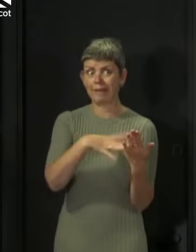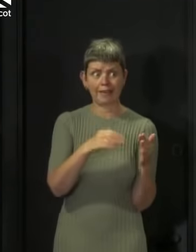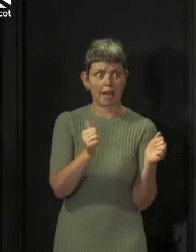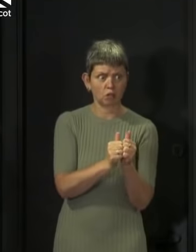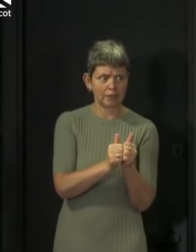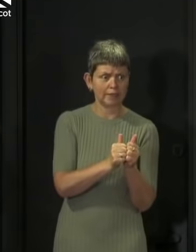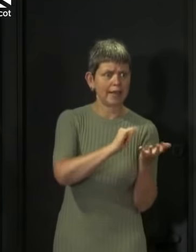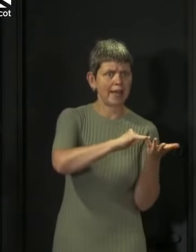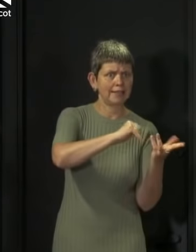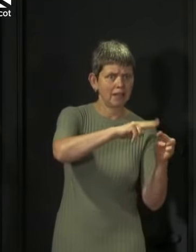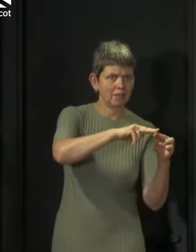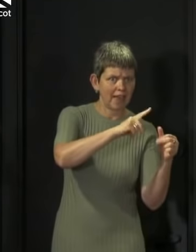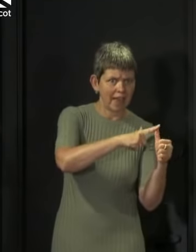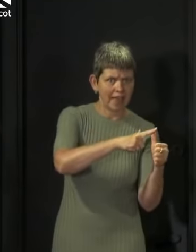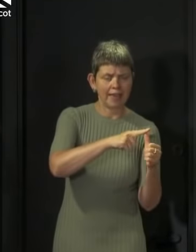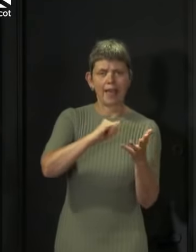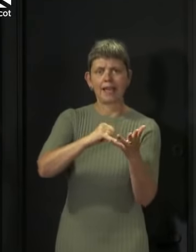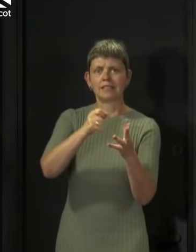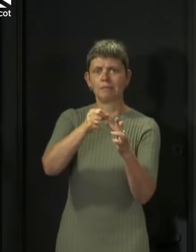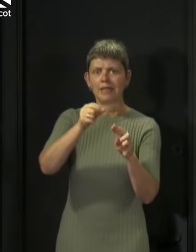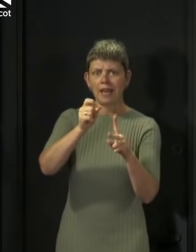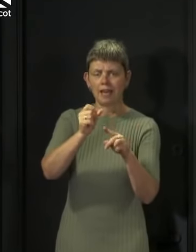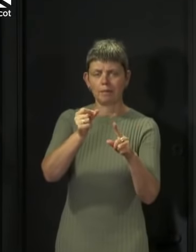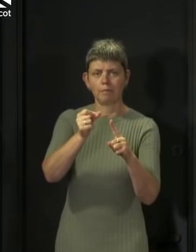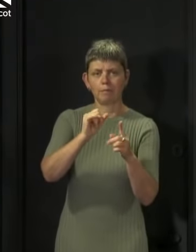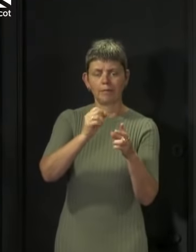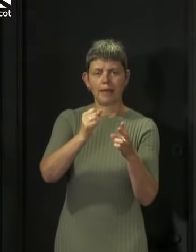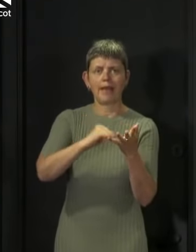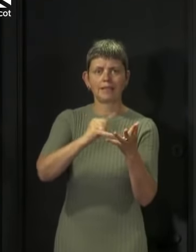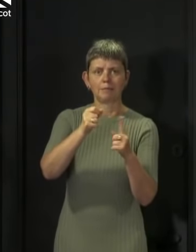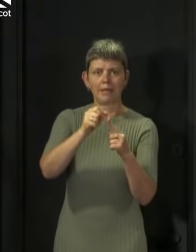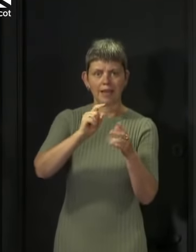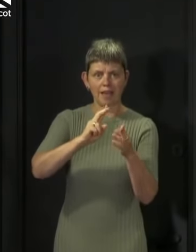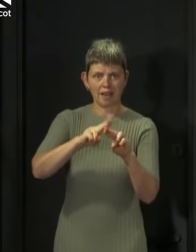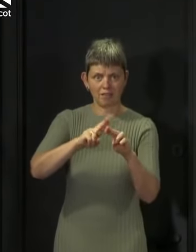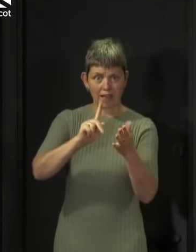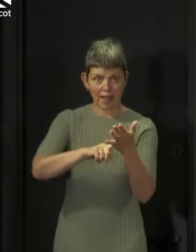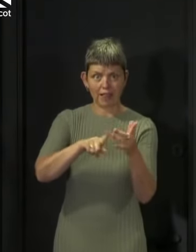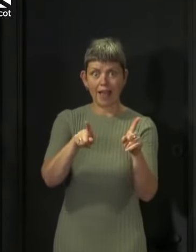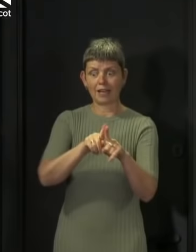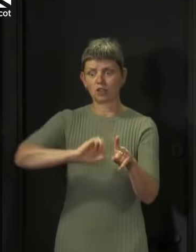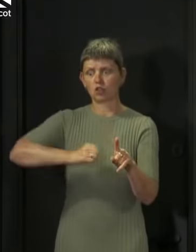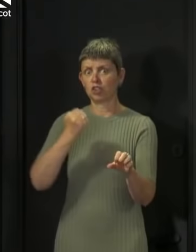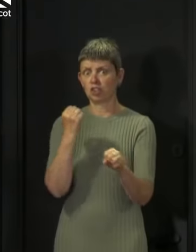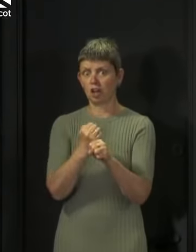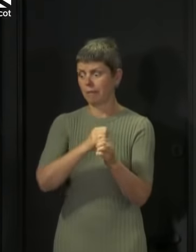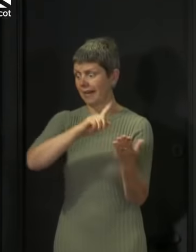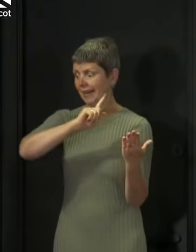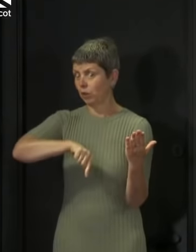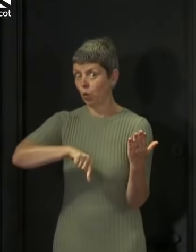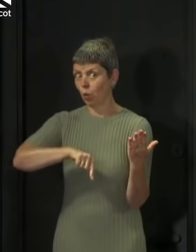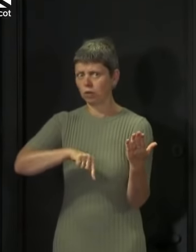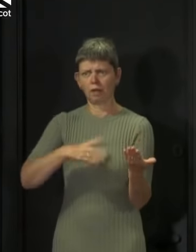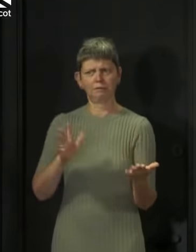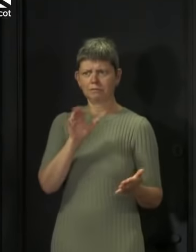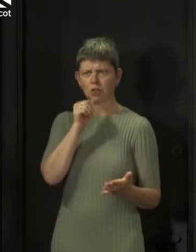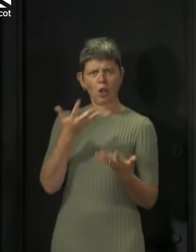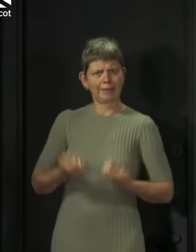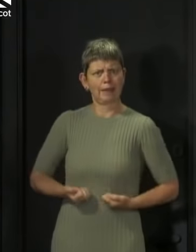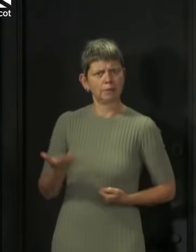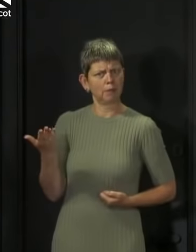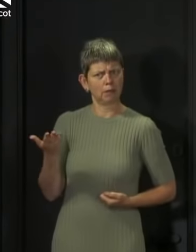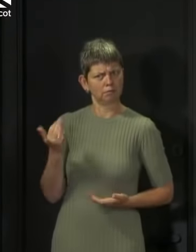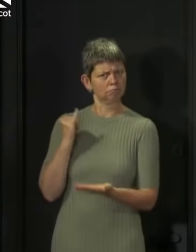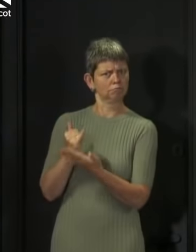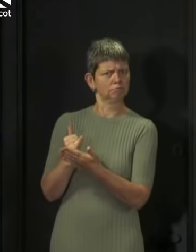the SFA, the SPFL and the Scottish Government which to put it mildly is completely unacceptable. This morning